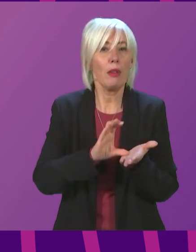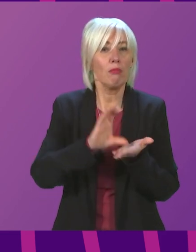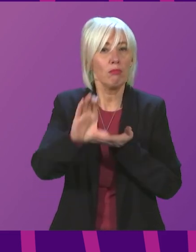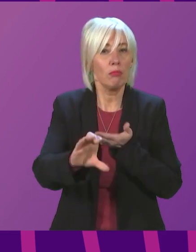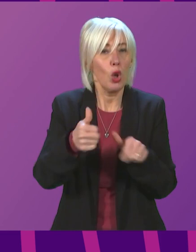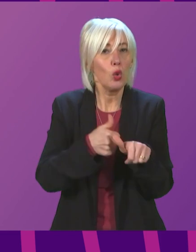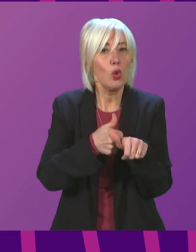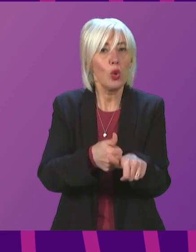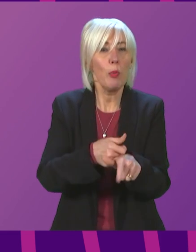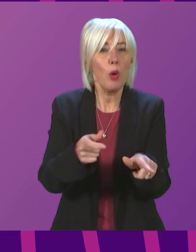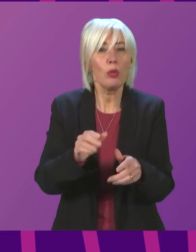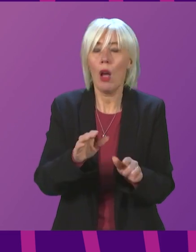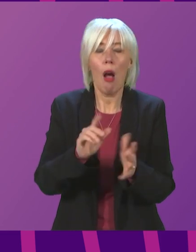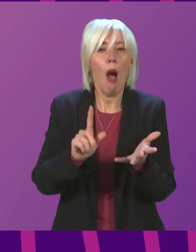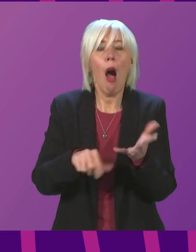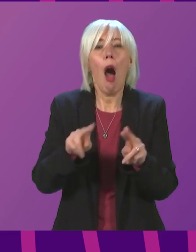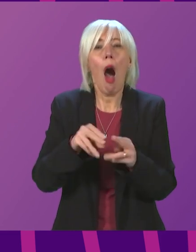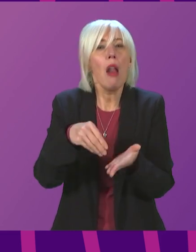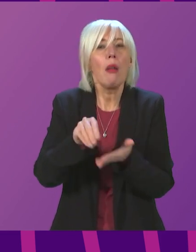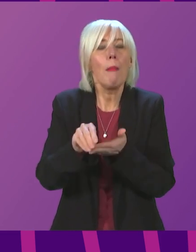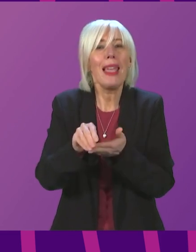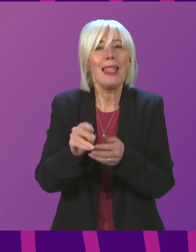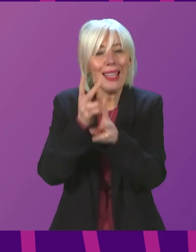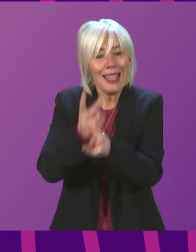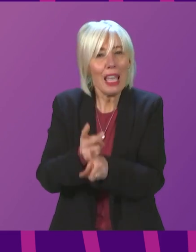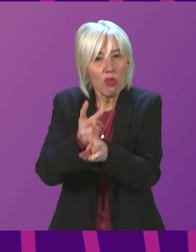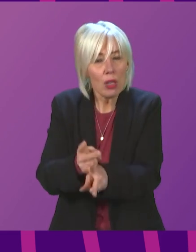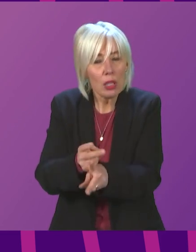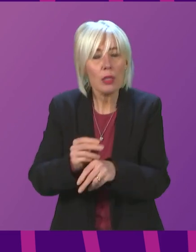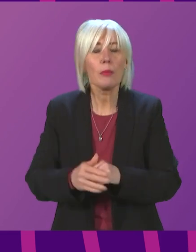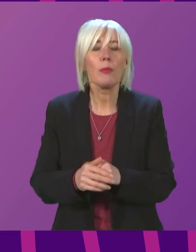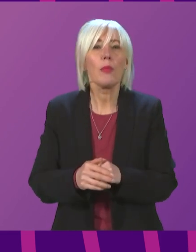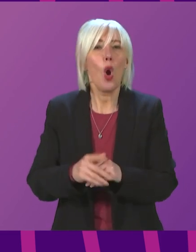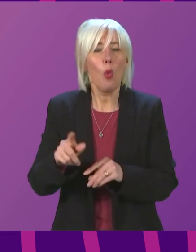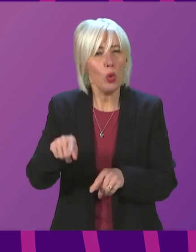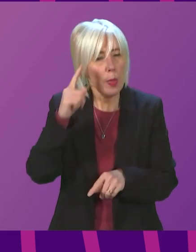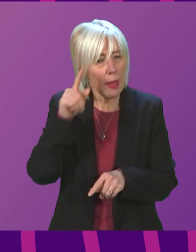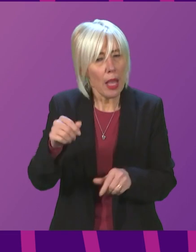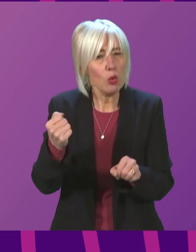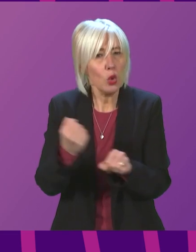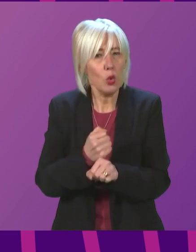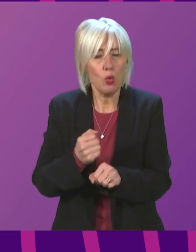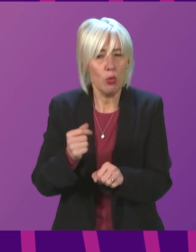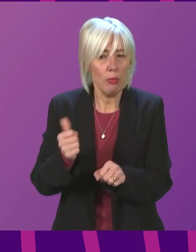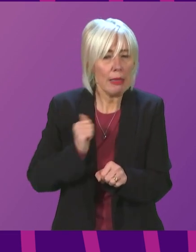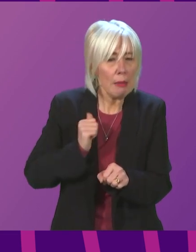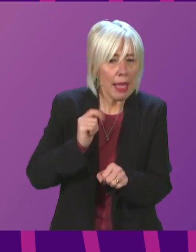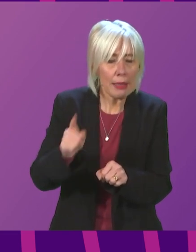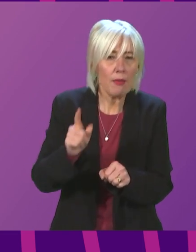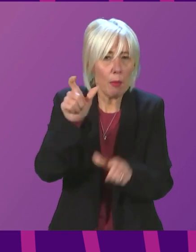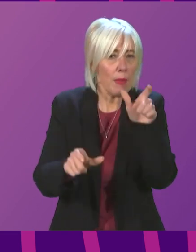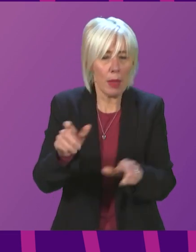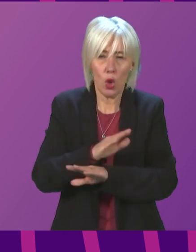be put in place to support unpaid carers. What impact does the First Minister anticipate this will have on the lives of unpaid carers who have faced